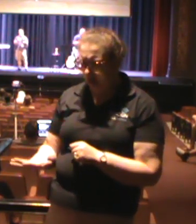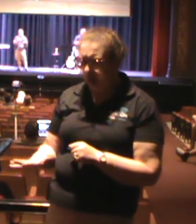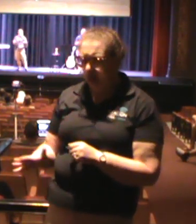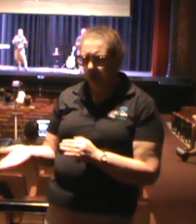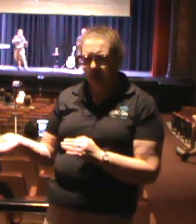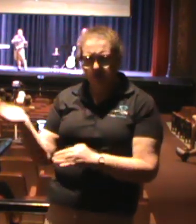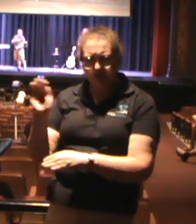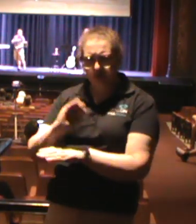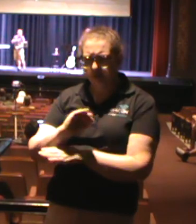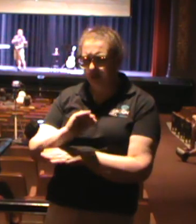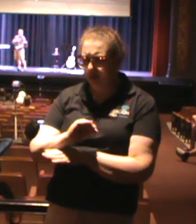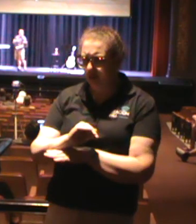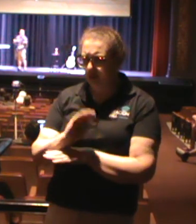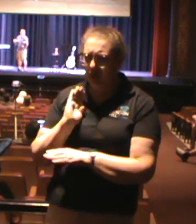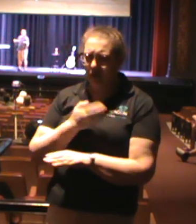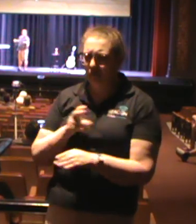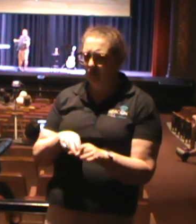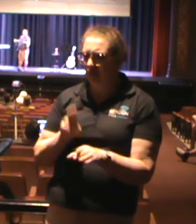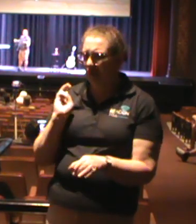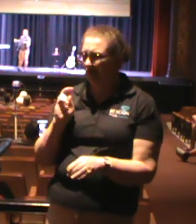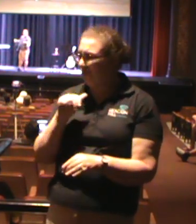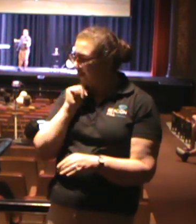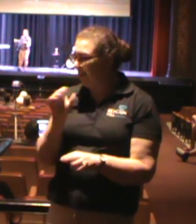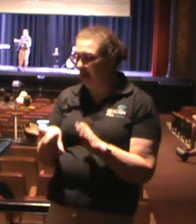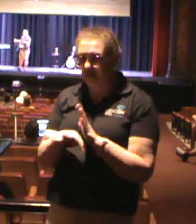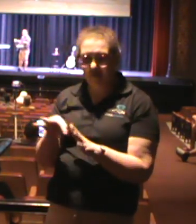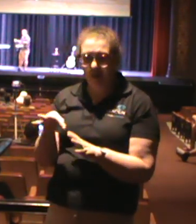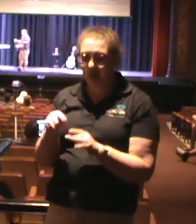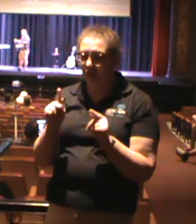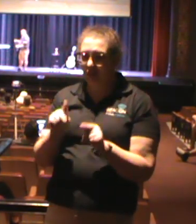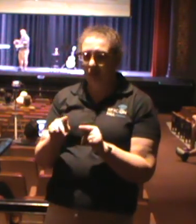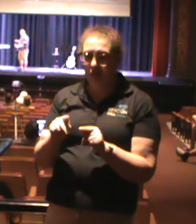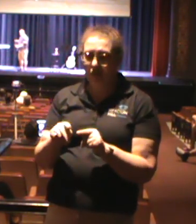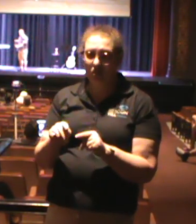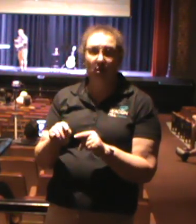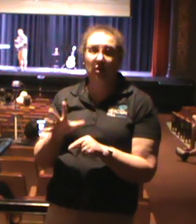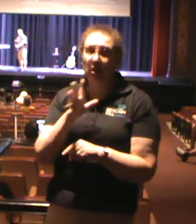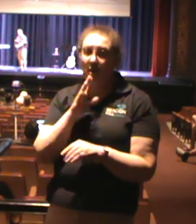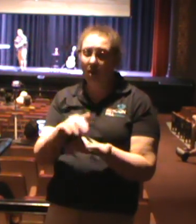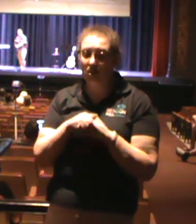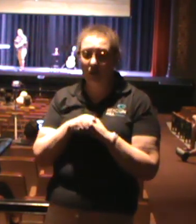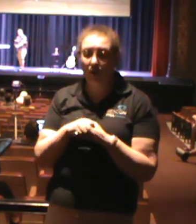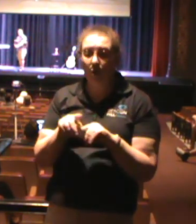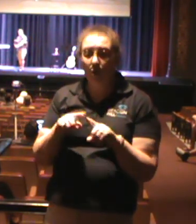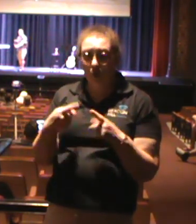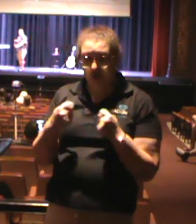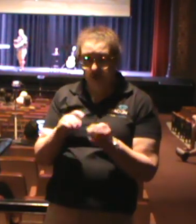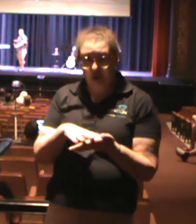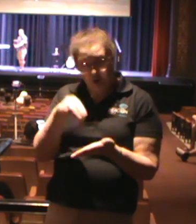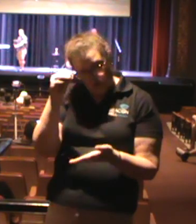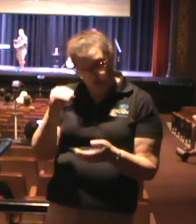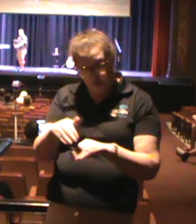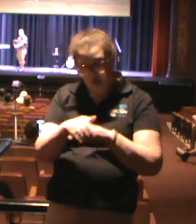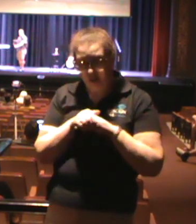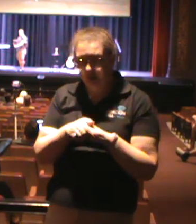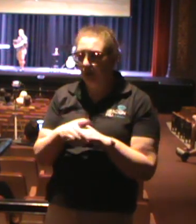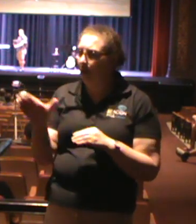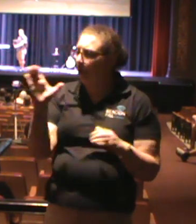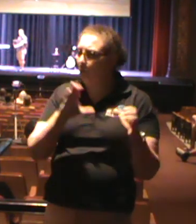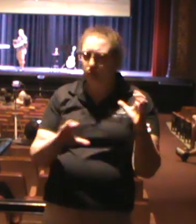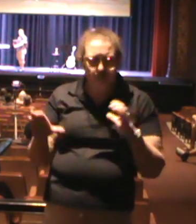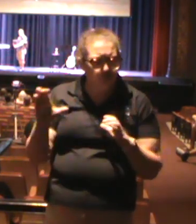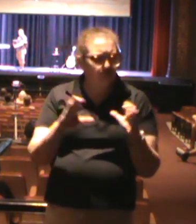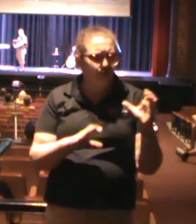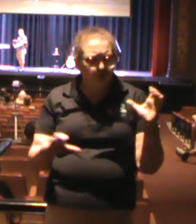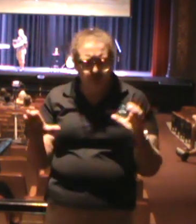nighttime when we had given up. We hadn't found a single person all day that basically speaks English or is trying to learn English. And we're looking for them. mean,